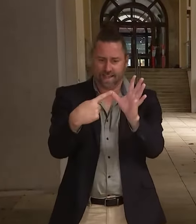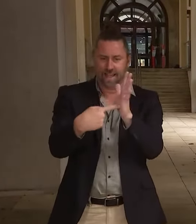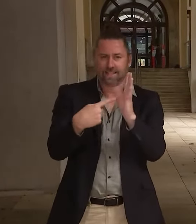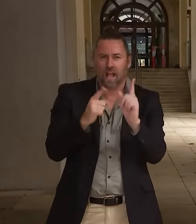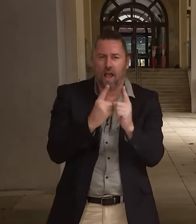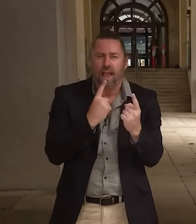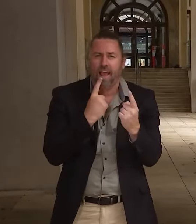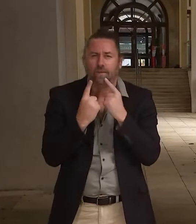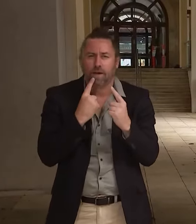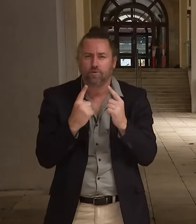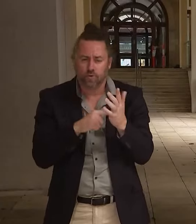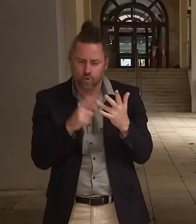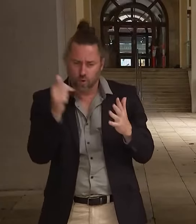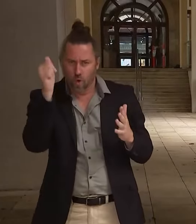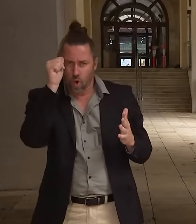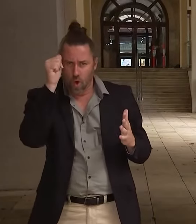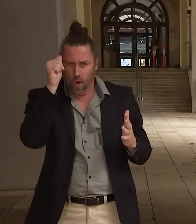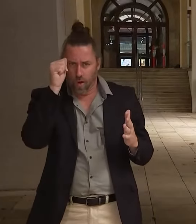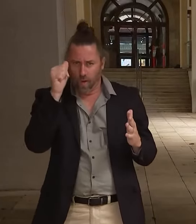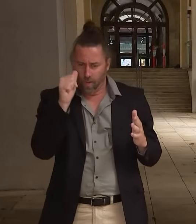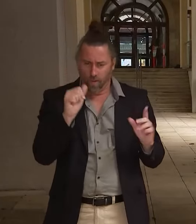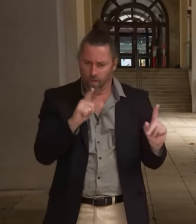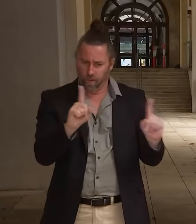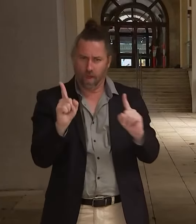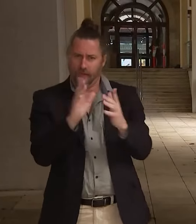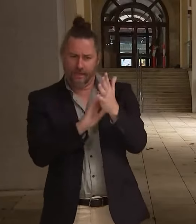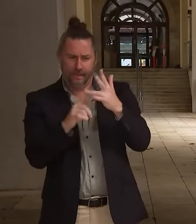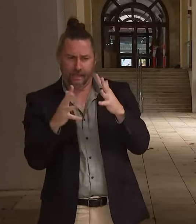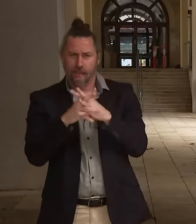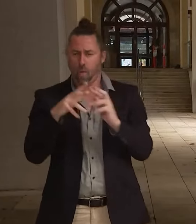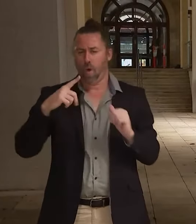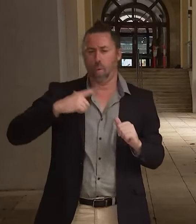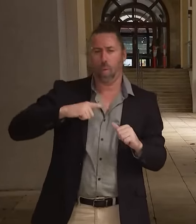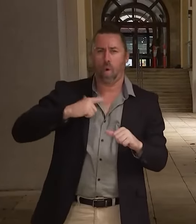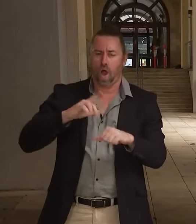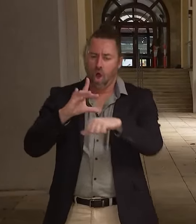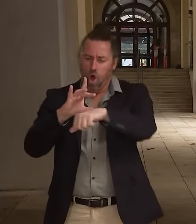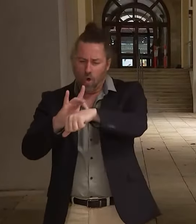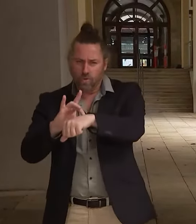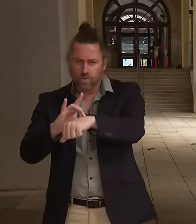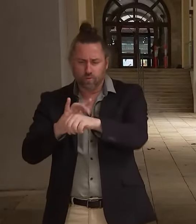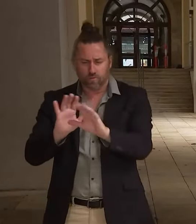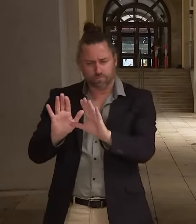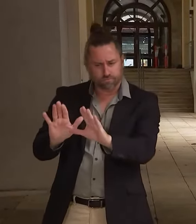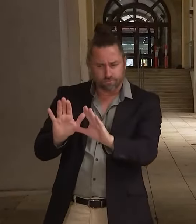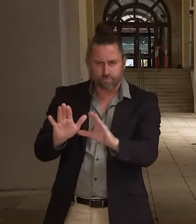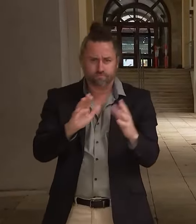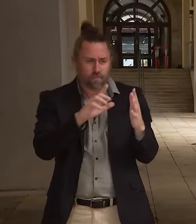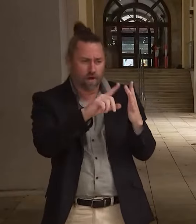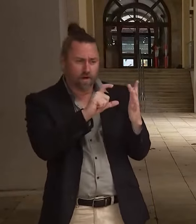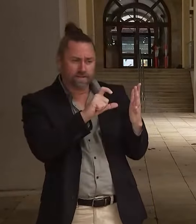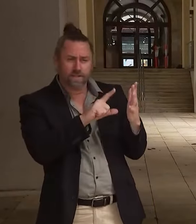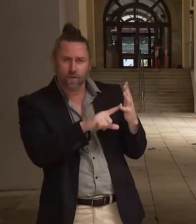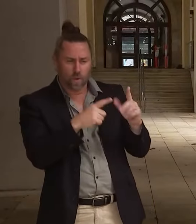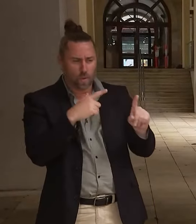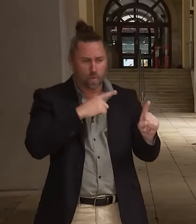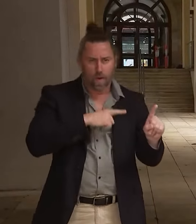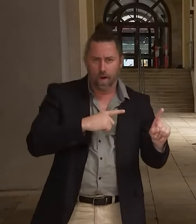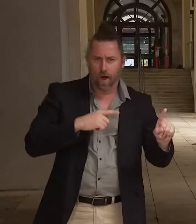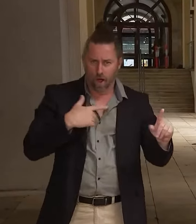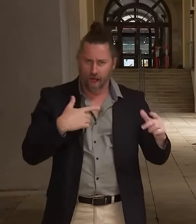ending up in Queensland hospitals. And the importance of boosted vaccination